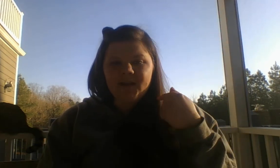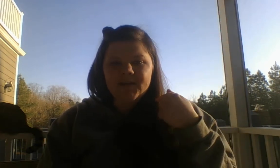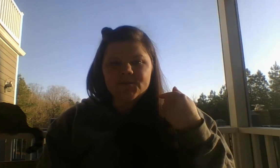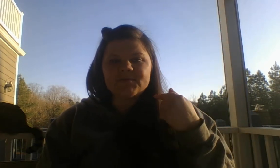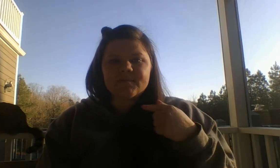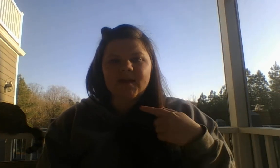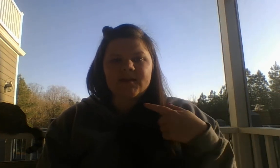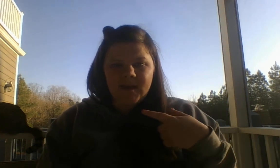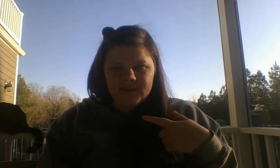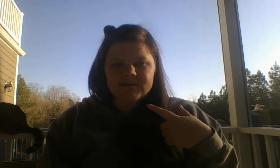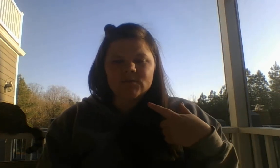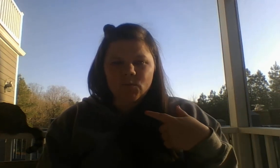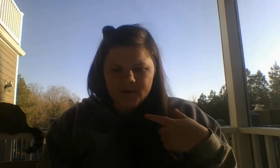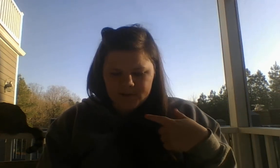use my nice words.